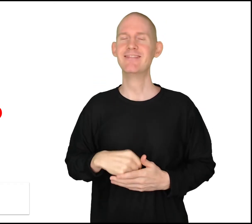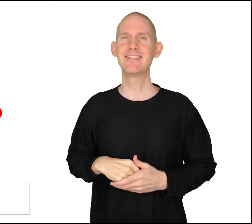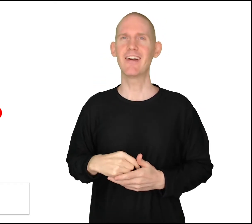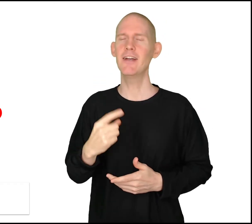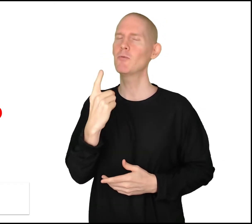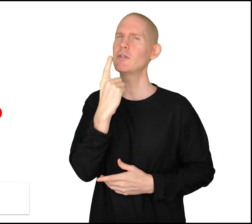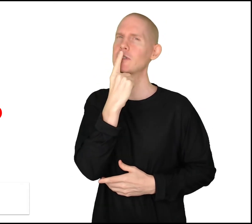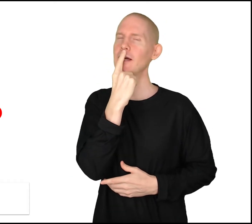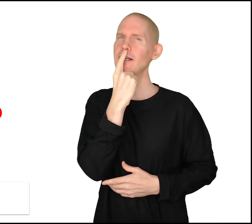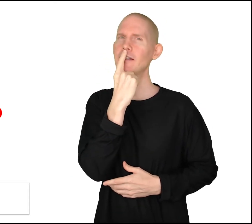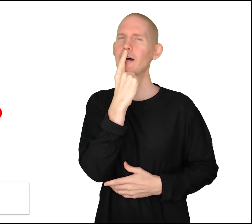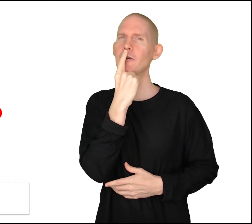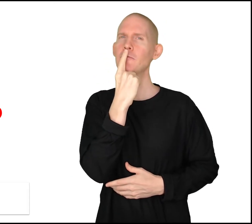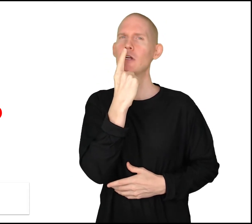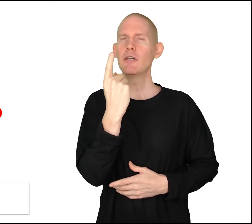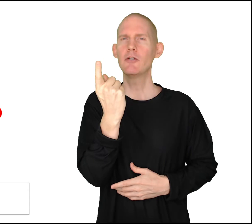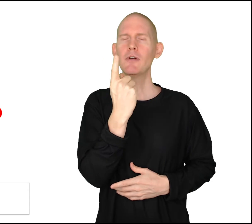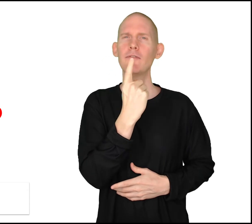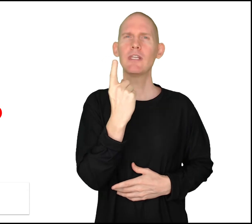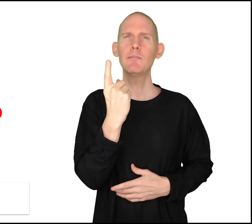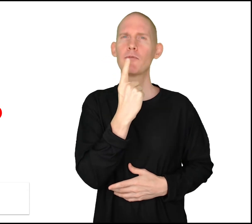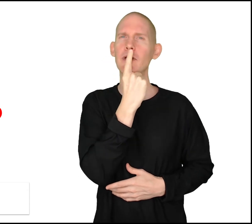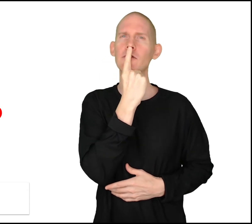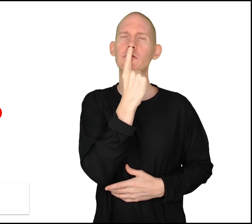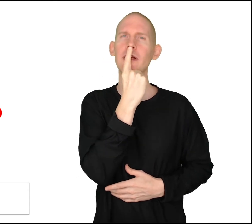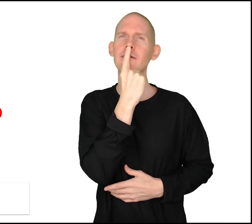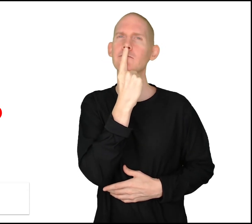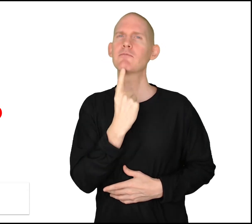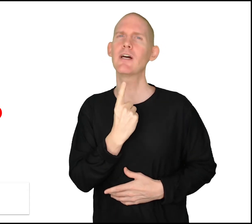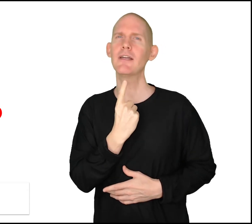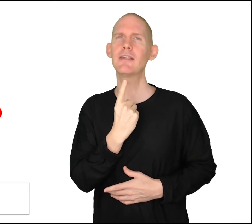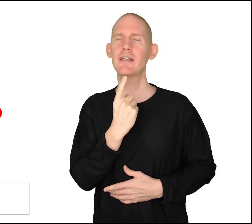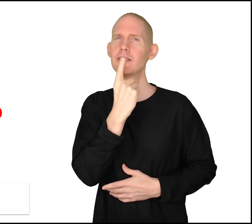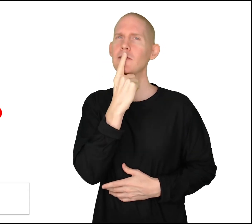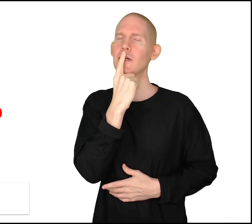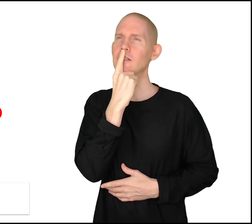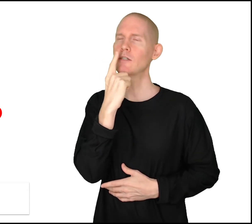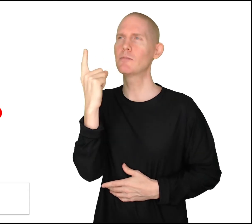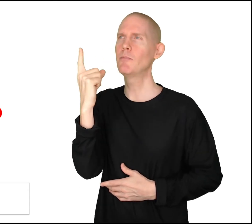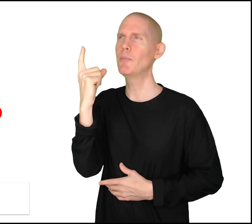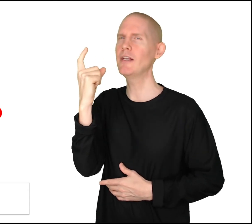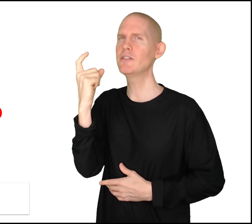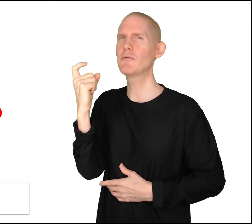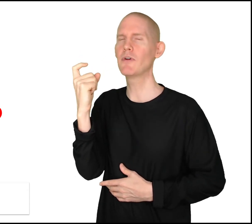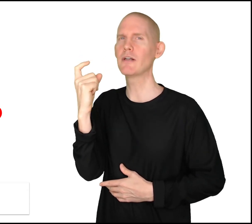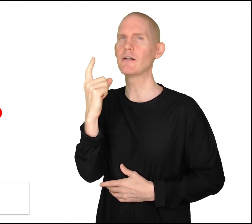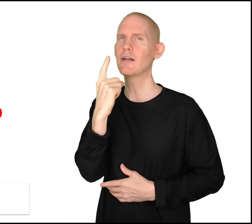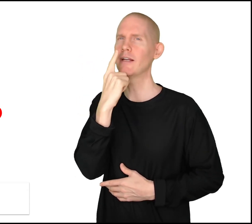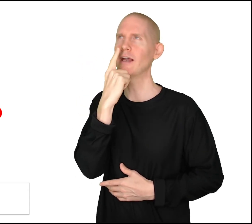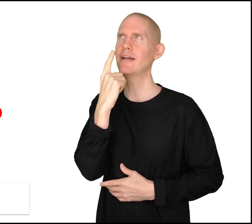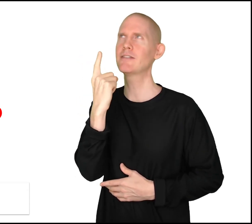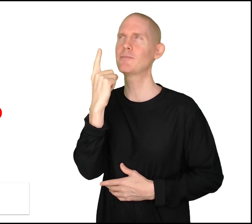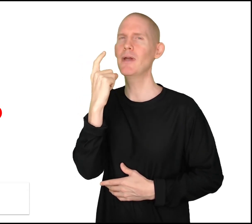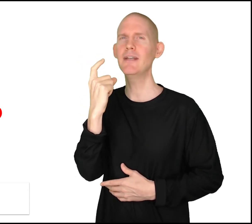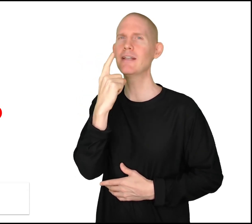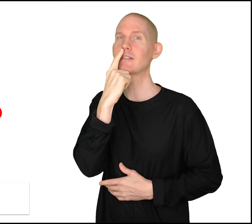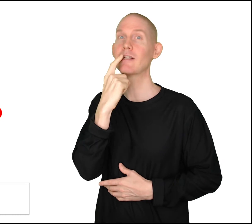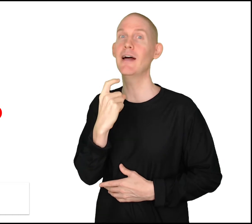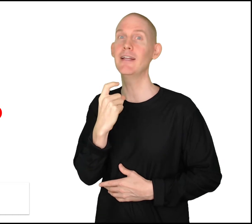Alright, when you're sliding down, you don't have to keep your fingers straight. It's not like this. It's just bend your finger. And as it's bending, it's sliding